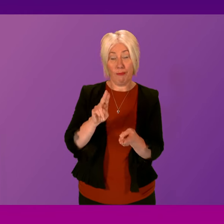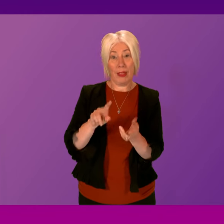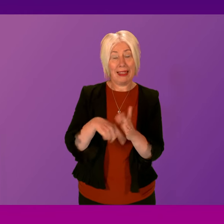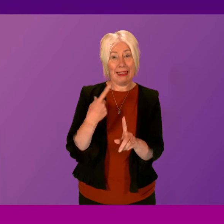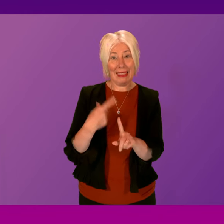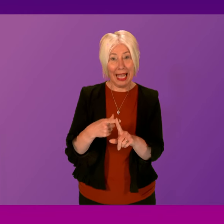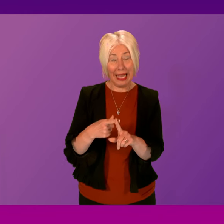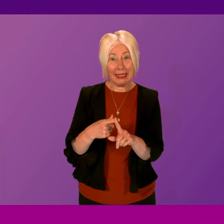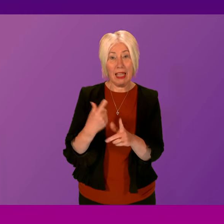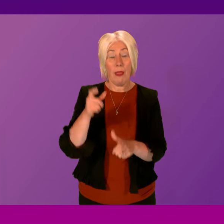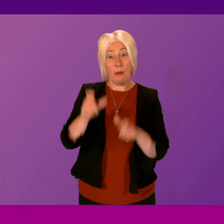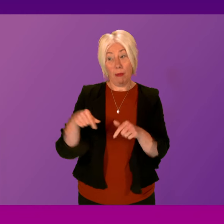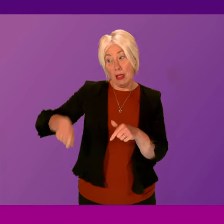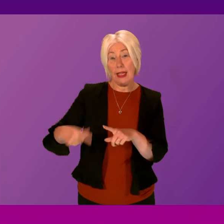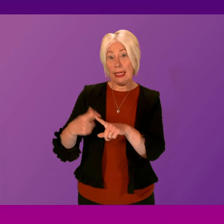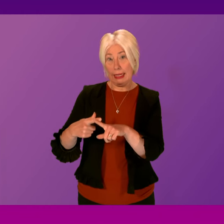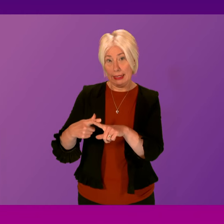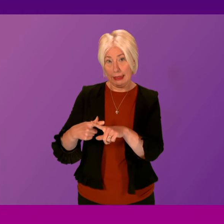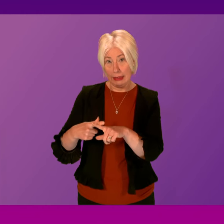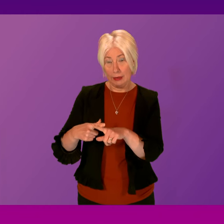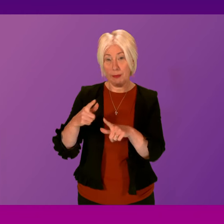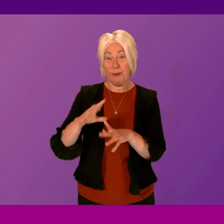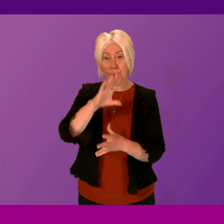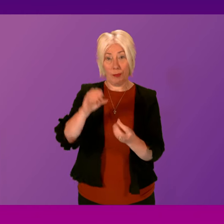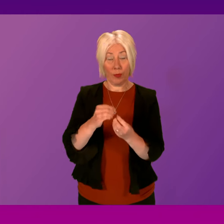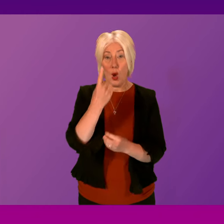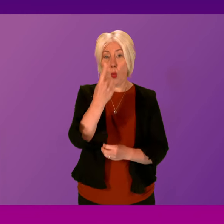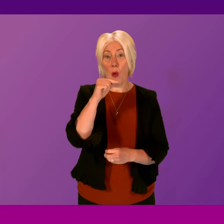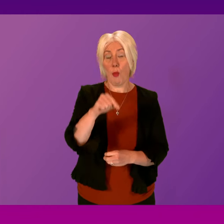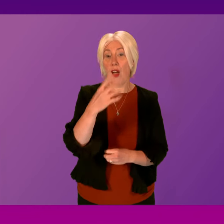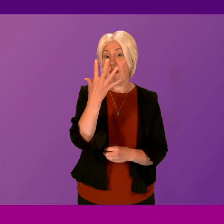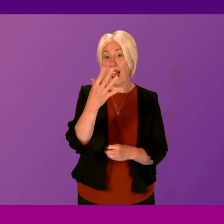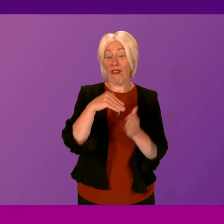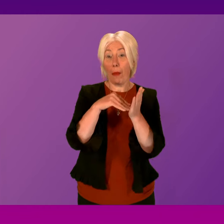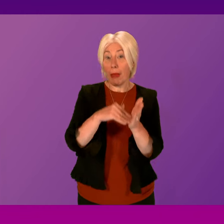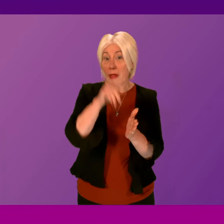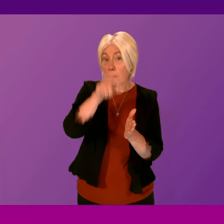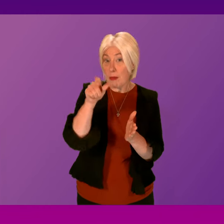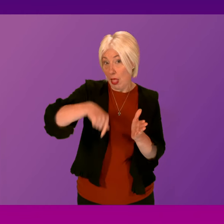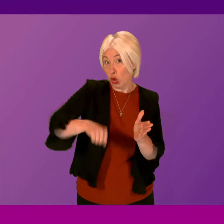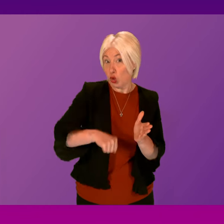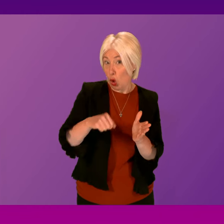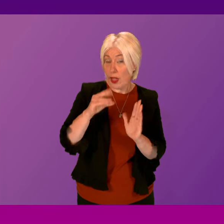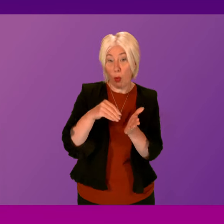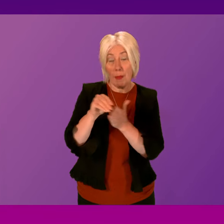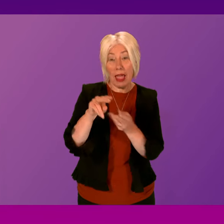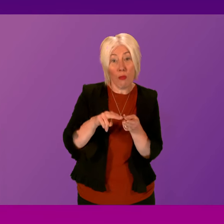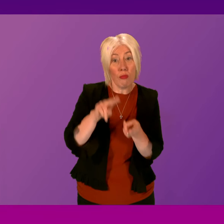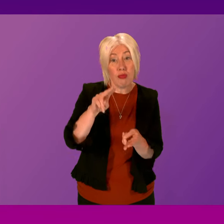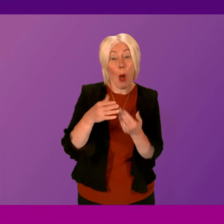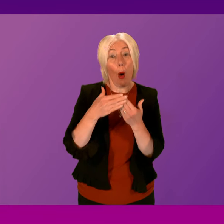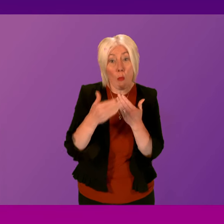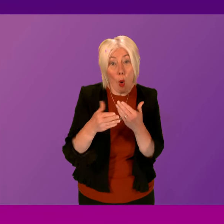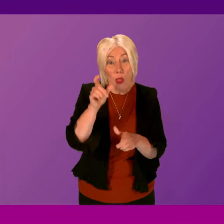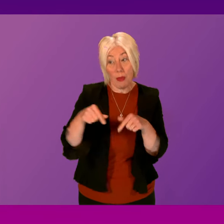than workers south of the border? In total, 1.5 million Scots paying more than people doing the